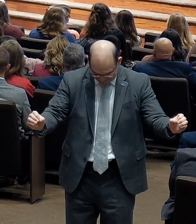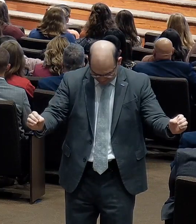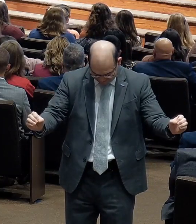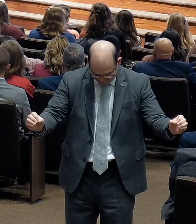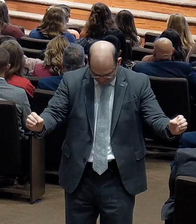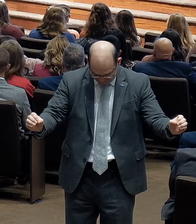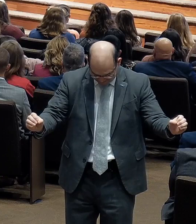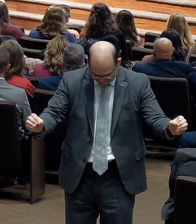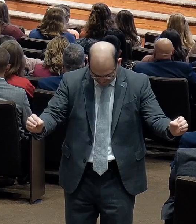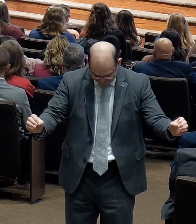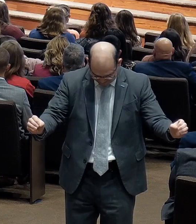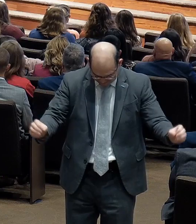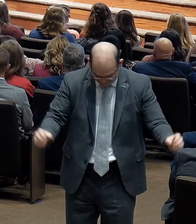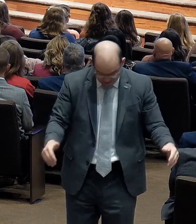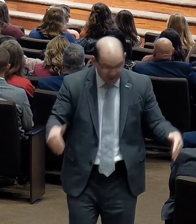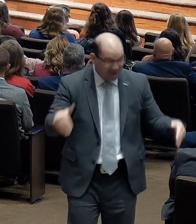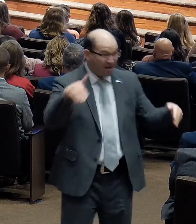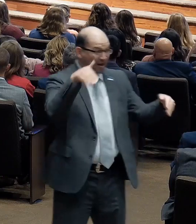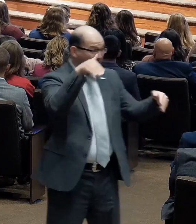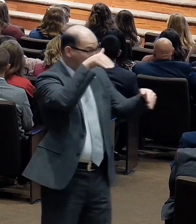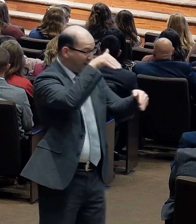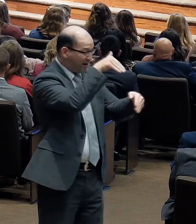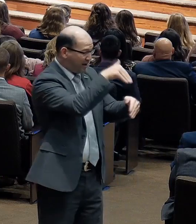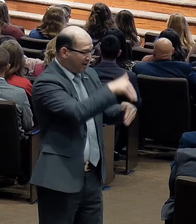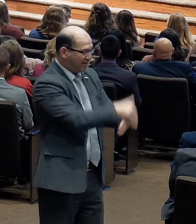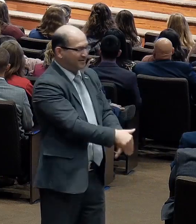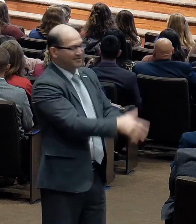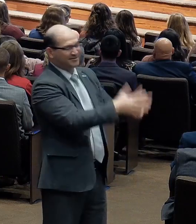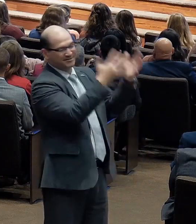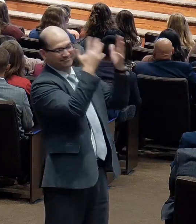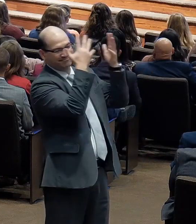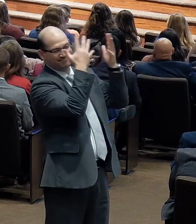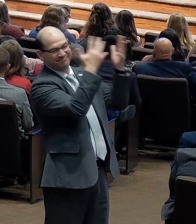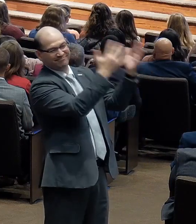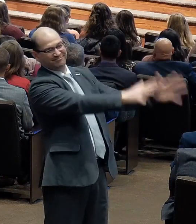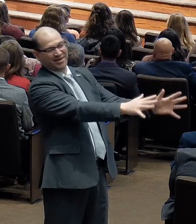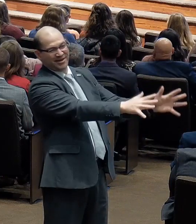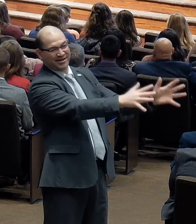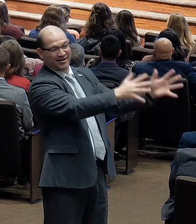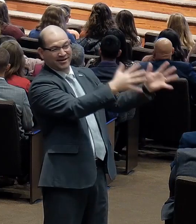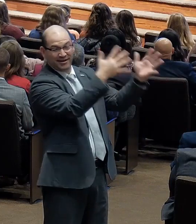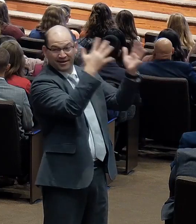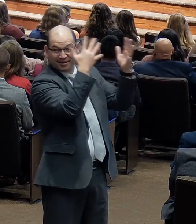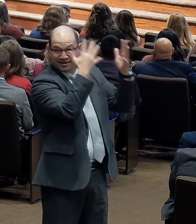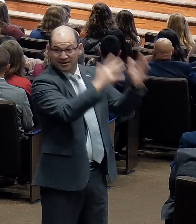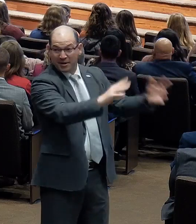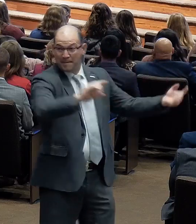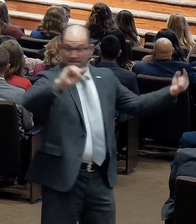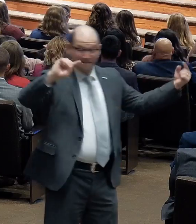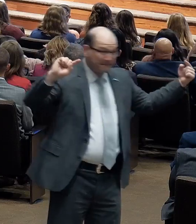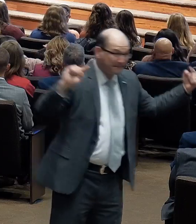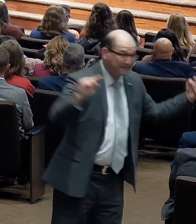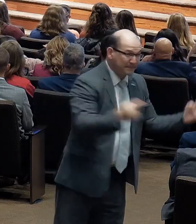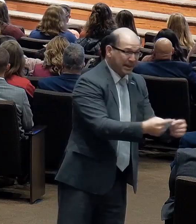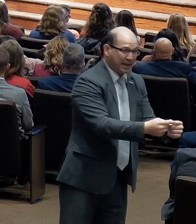No more night, no more